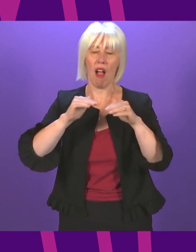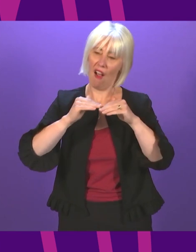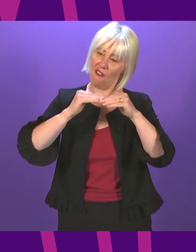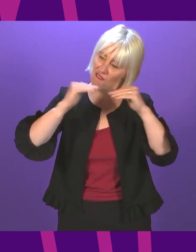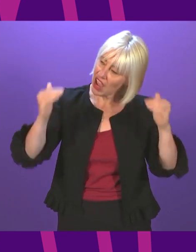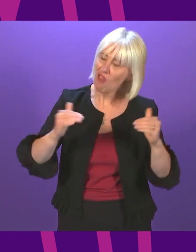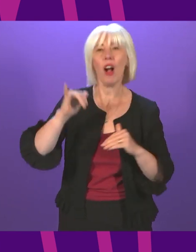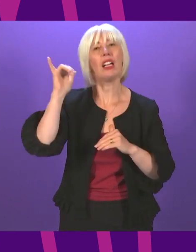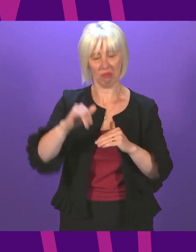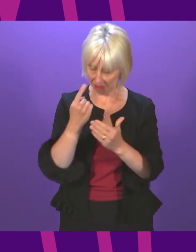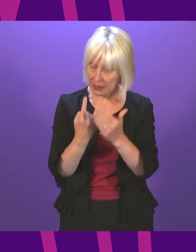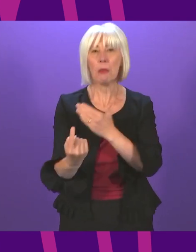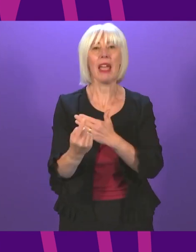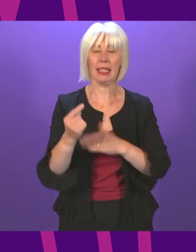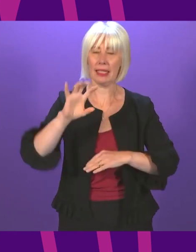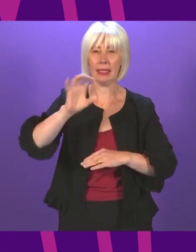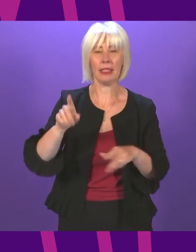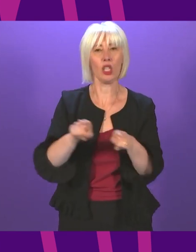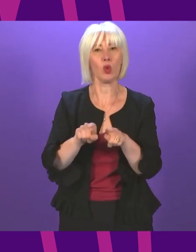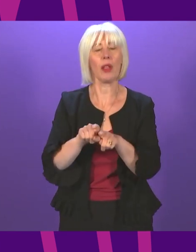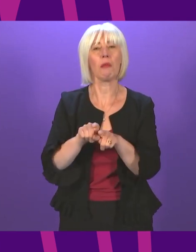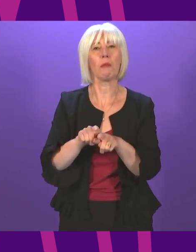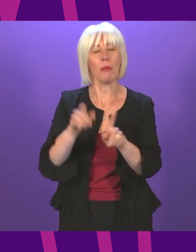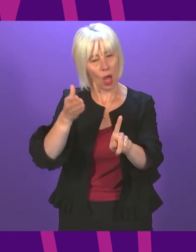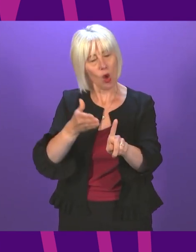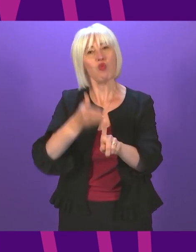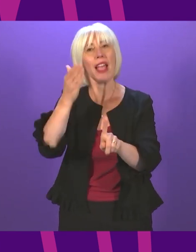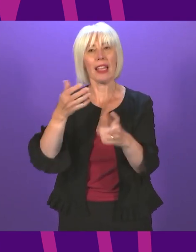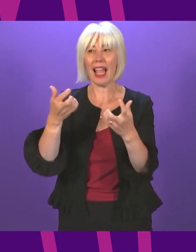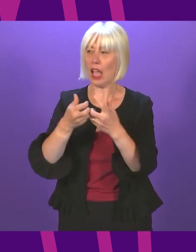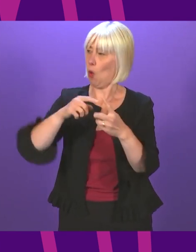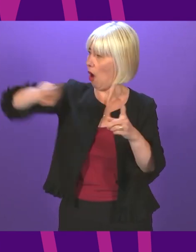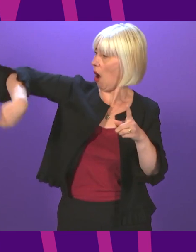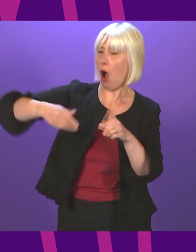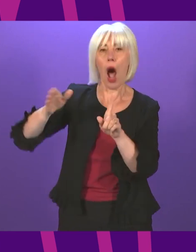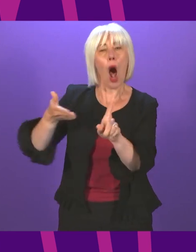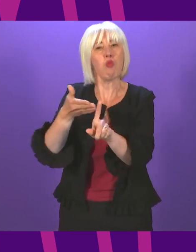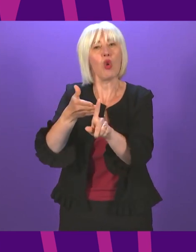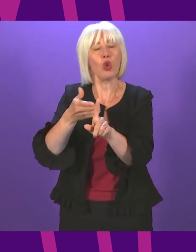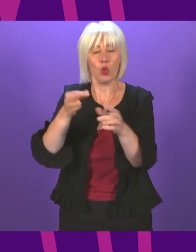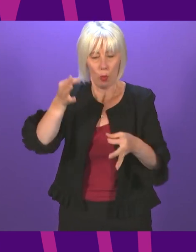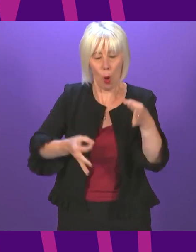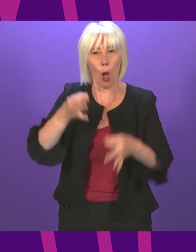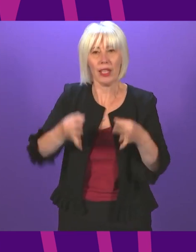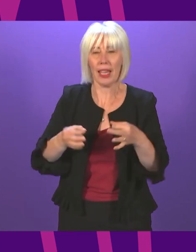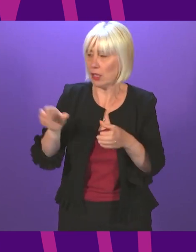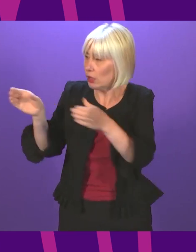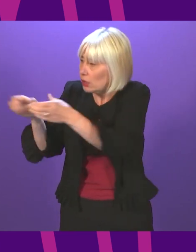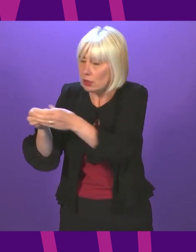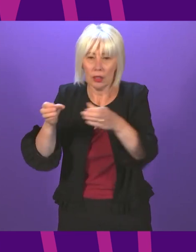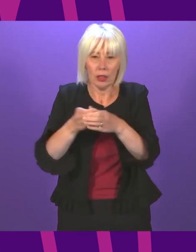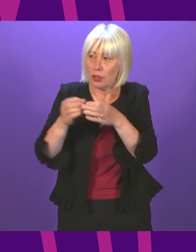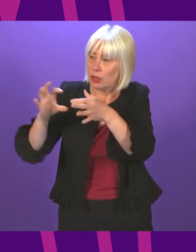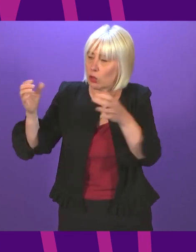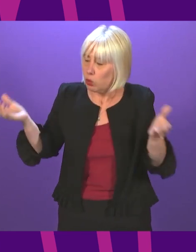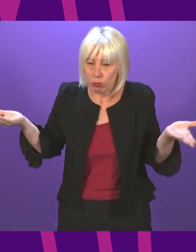nation. It also recognises and puts into practice an approach to politics that sees parties try to work together for